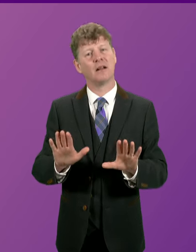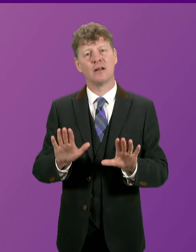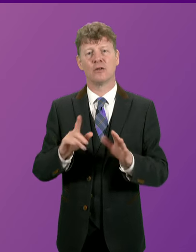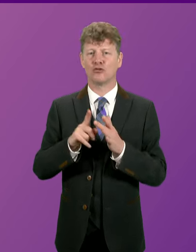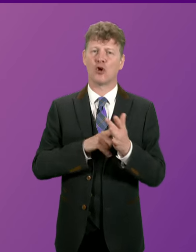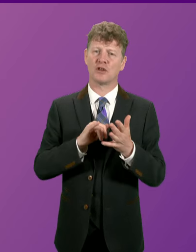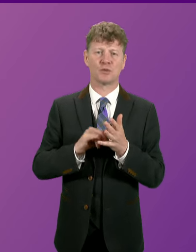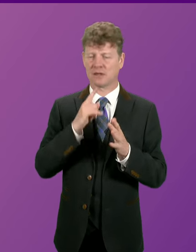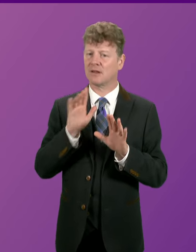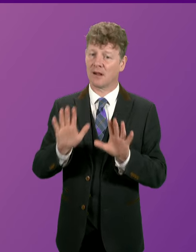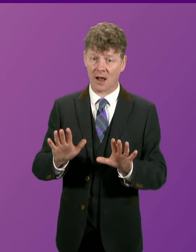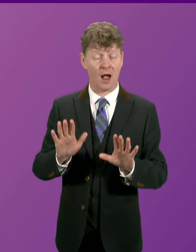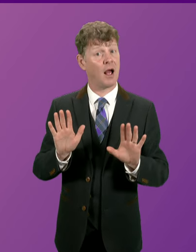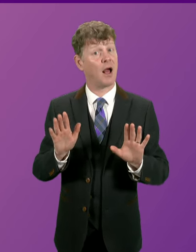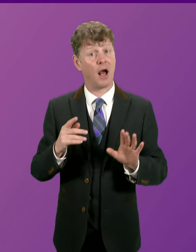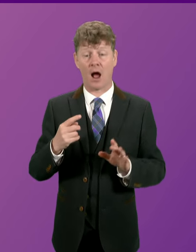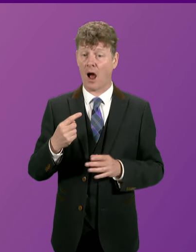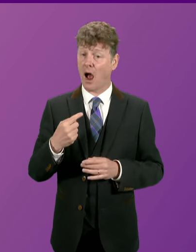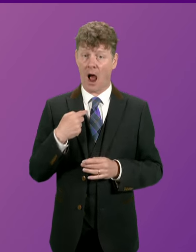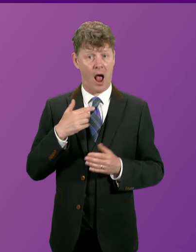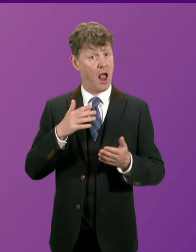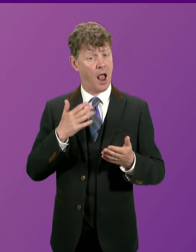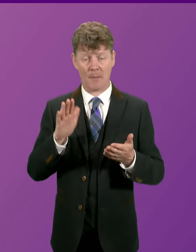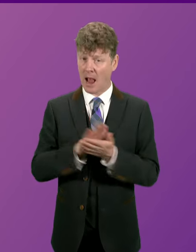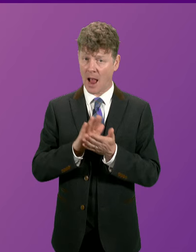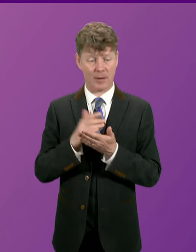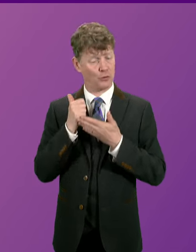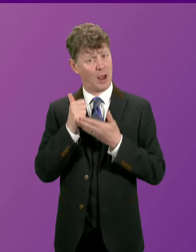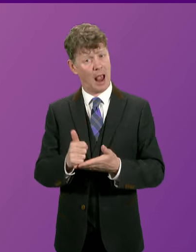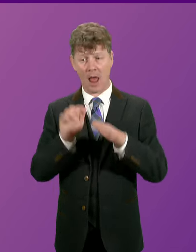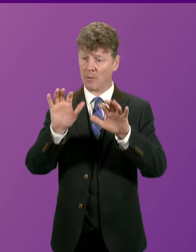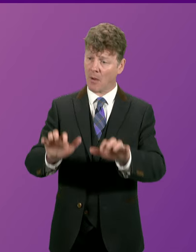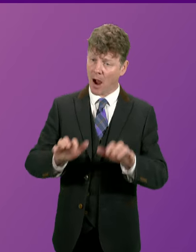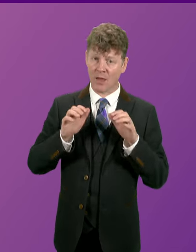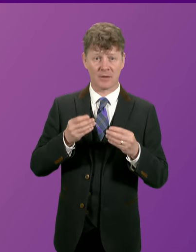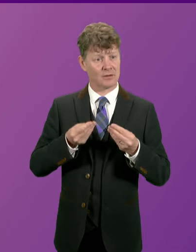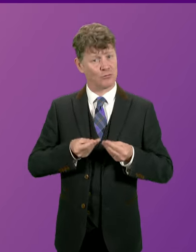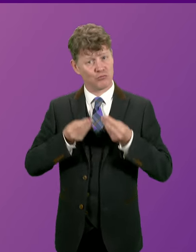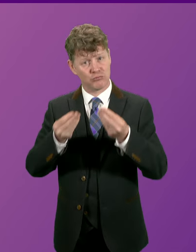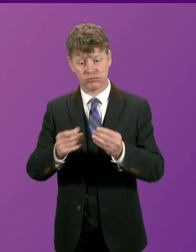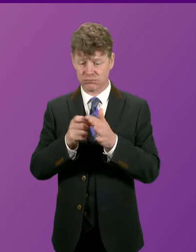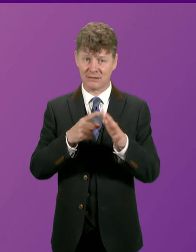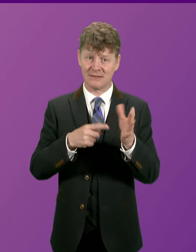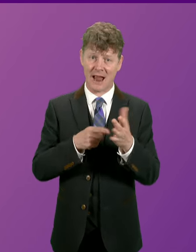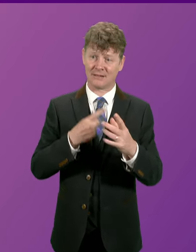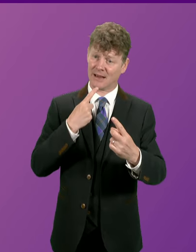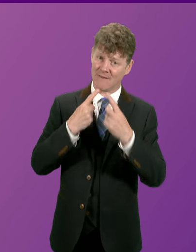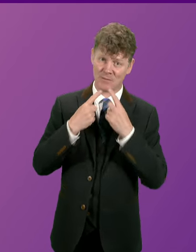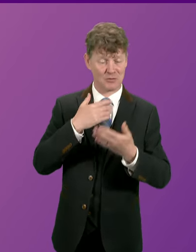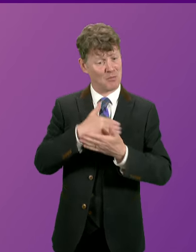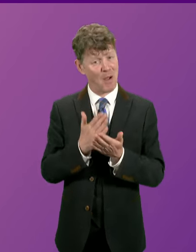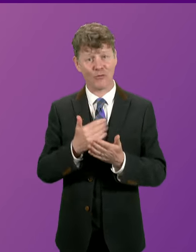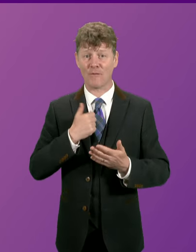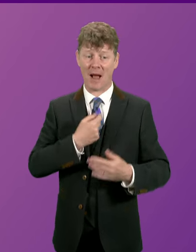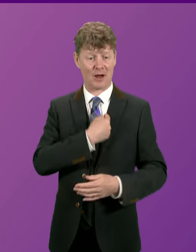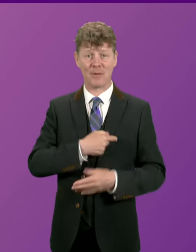I'm all for helpfully bringing data to Parliament to help inform parliamentary proceedings. It's part of my commitment